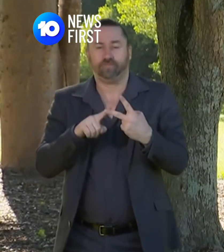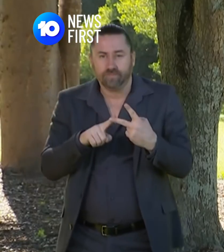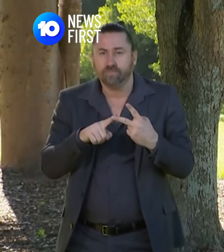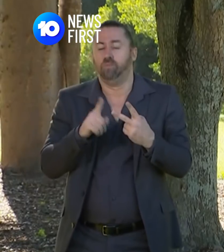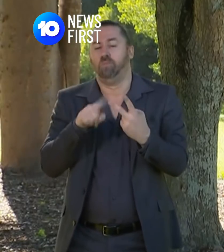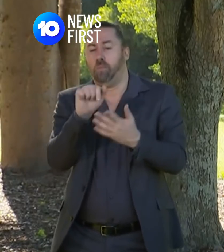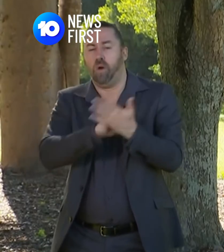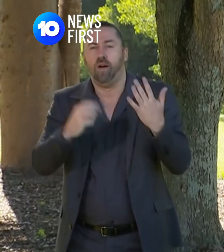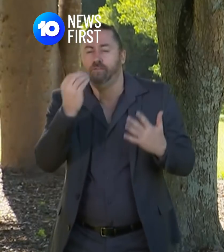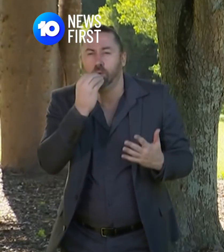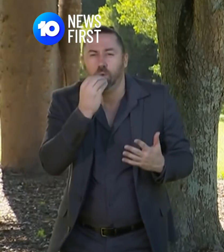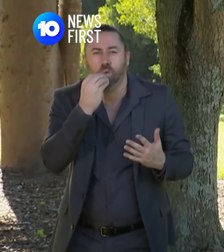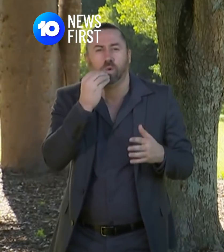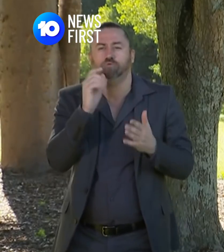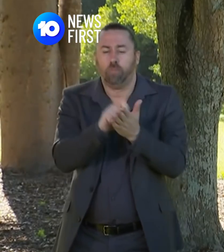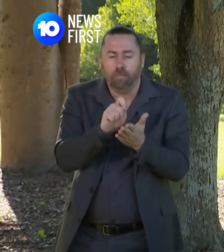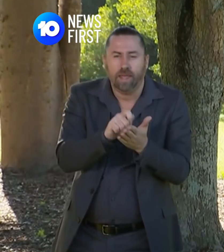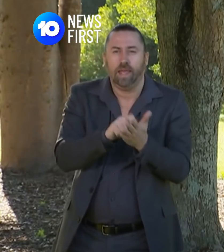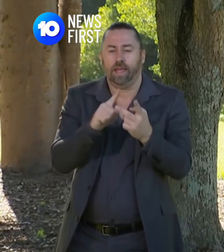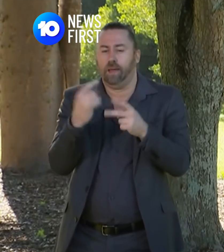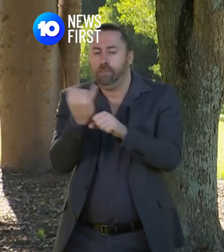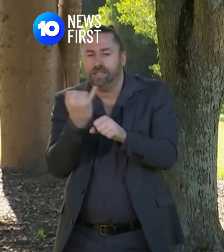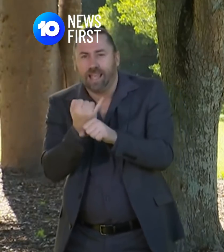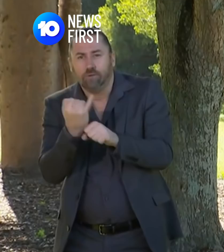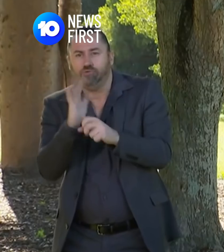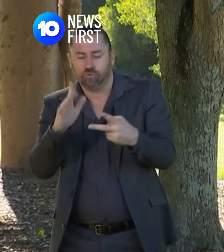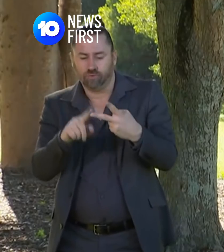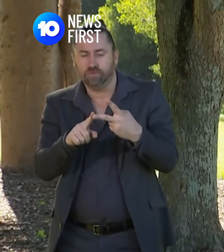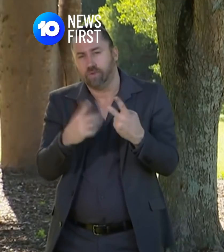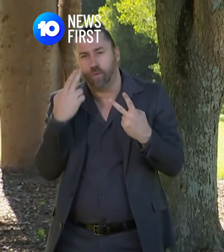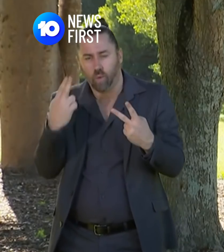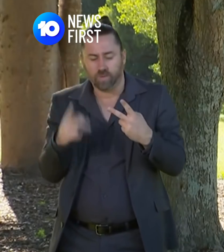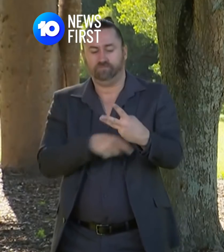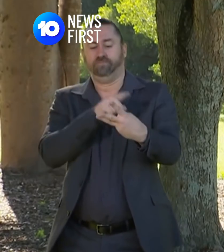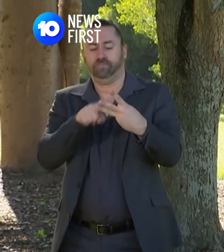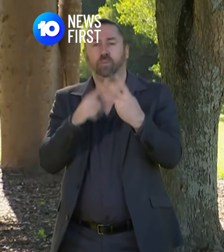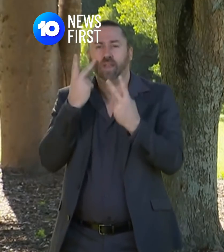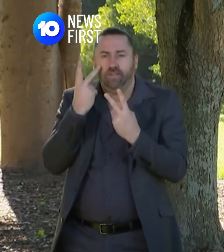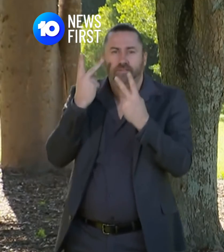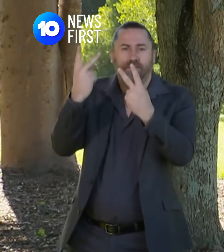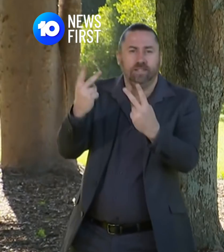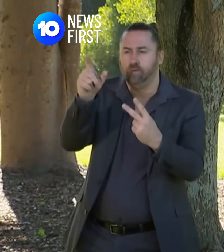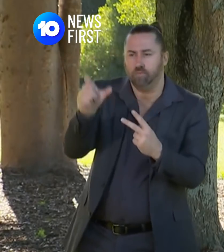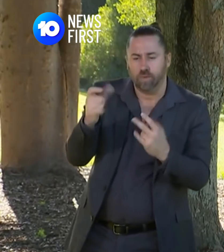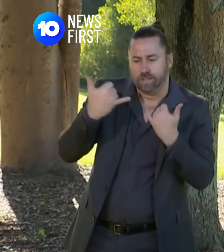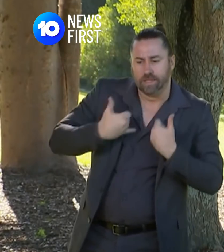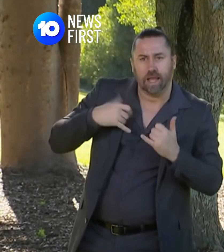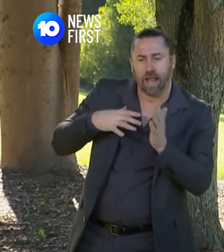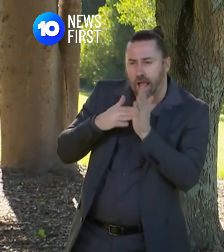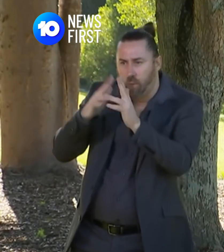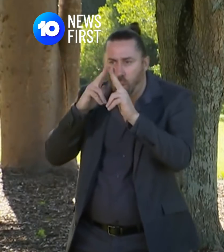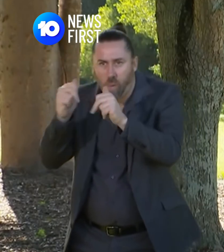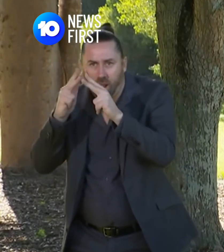food medications and so forth to look after a vulnerable person and for